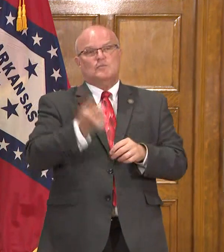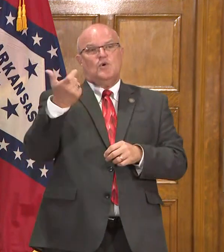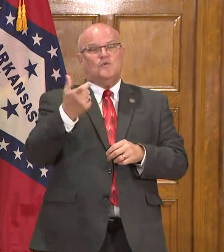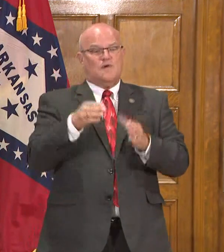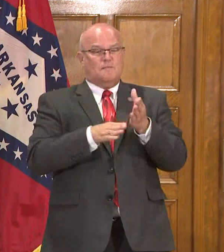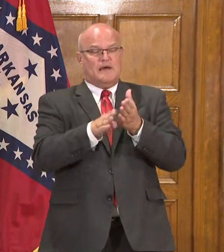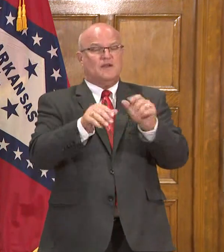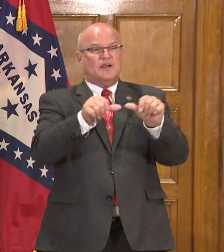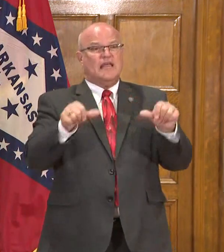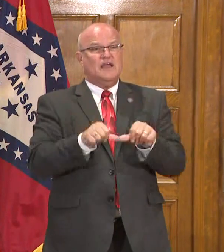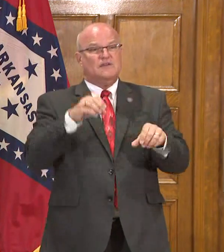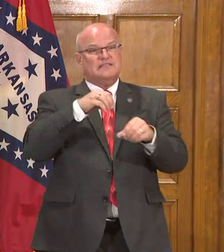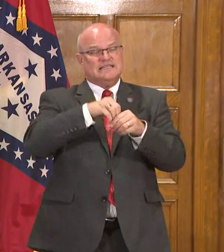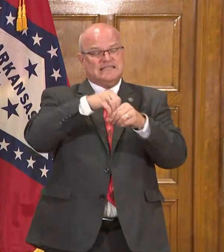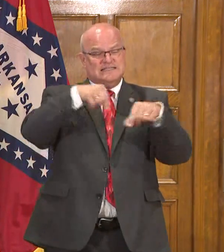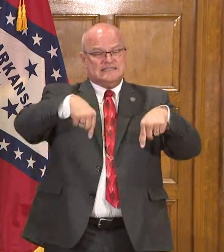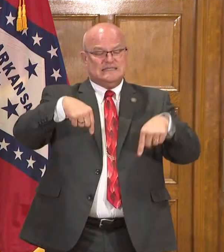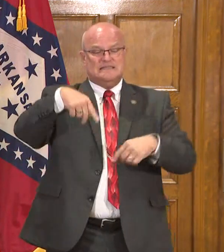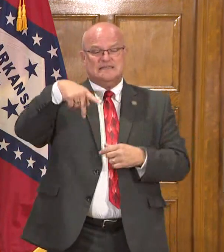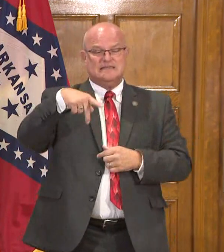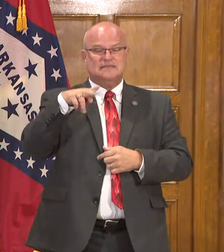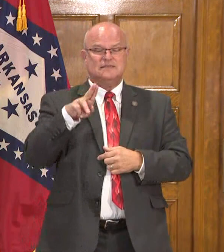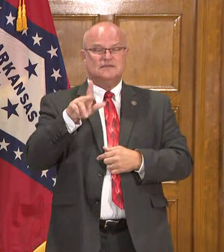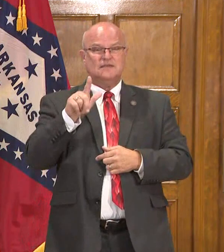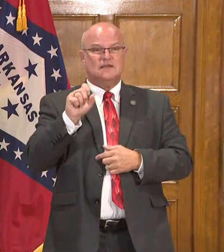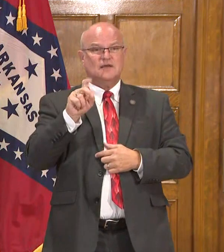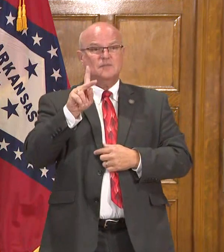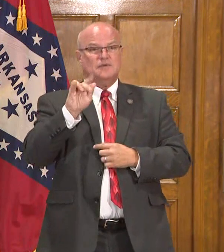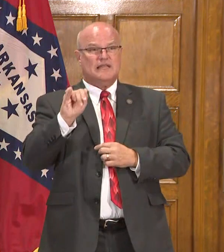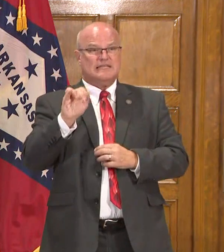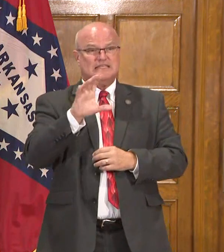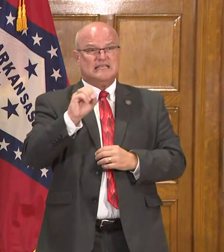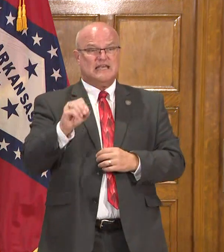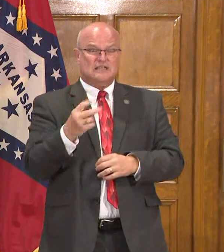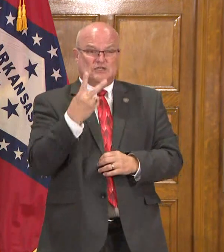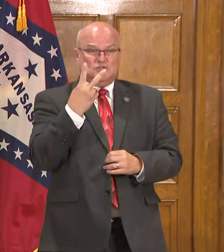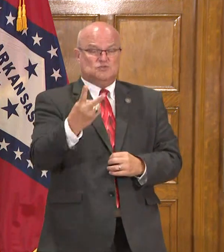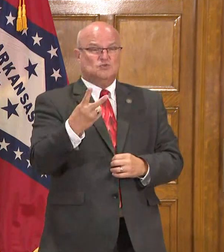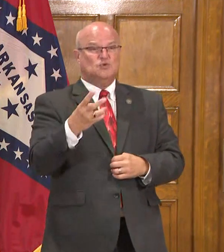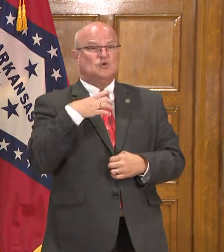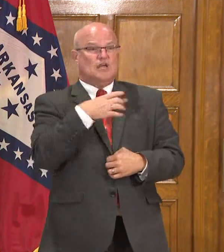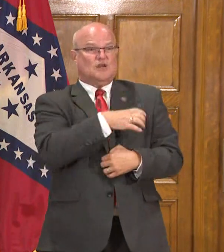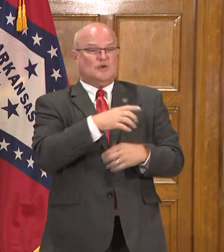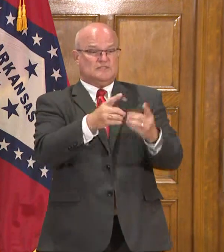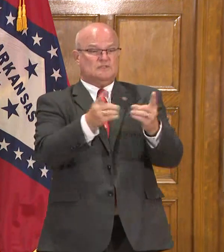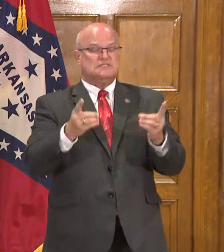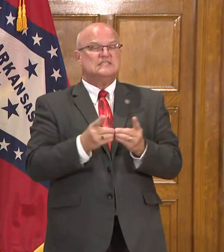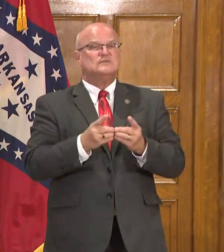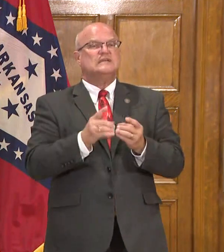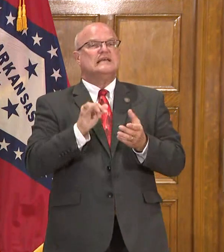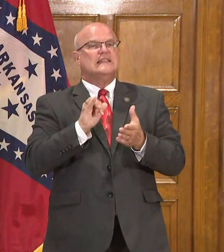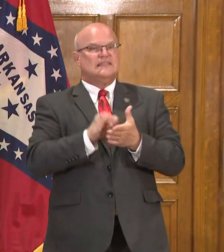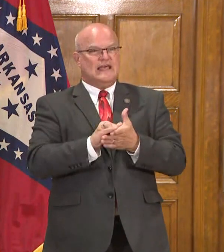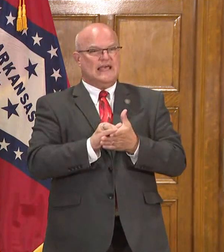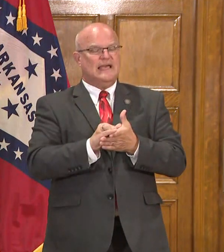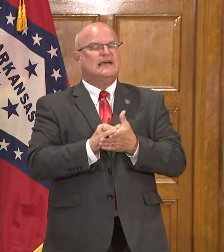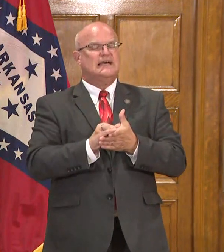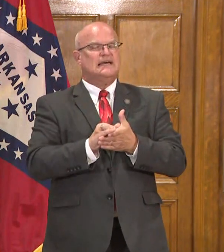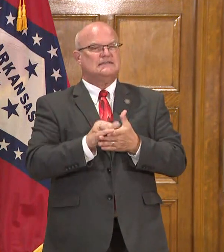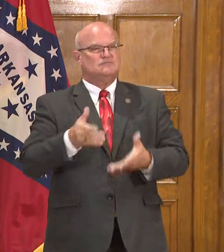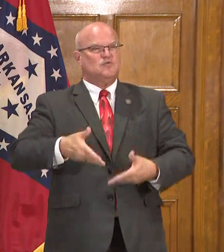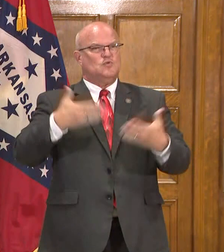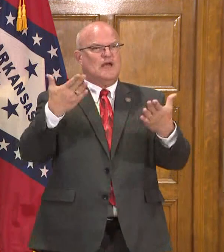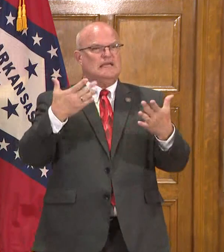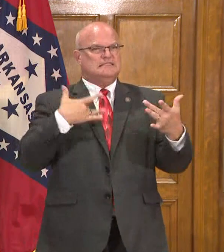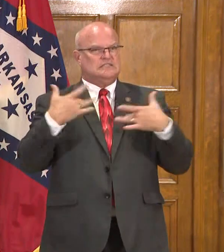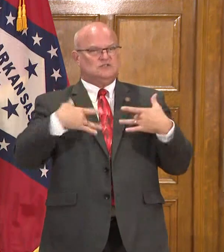areas in Plaski County into two different congressional districts does raise concerns. I